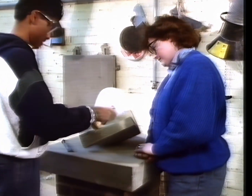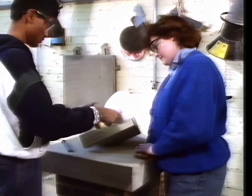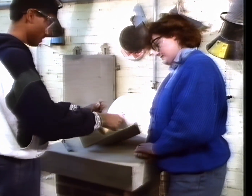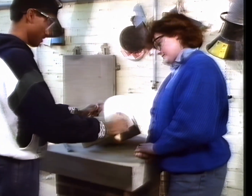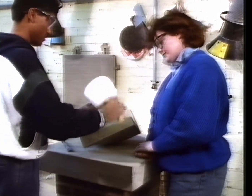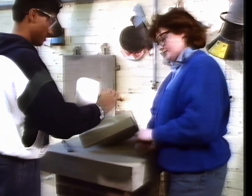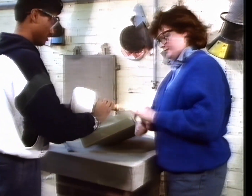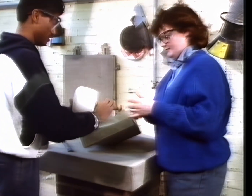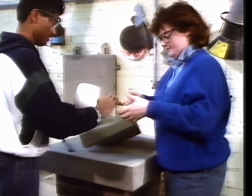Do that now. You try it.